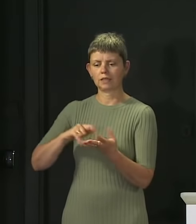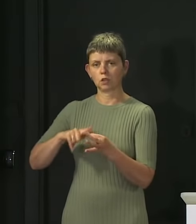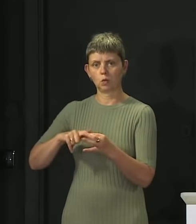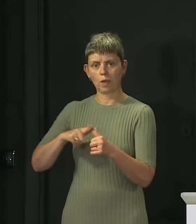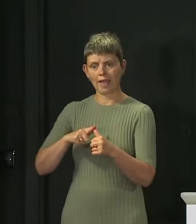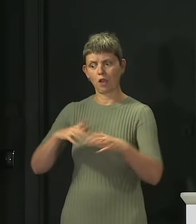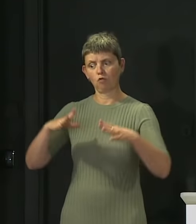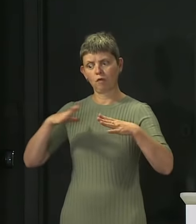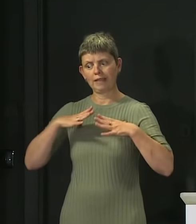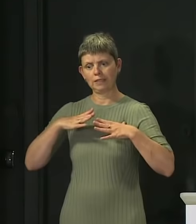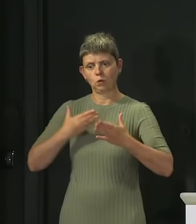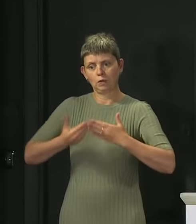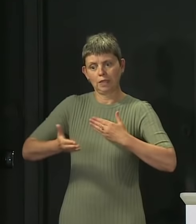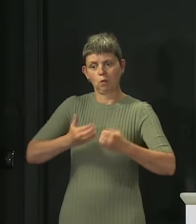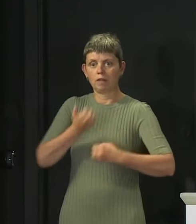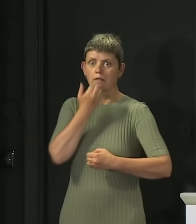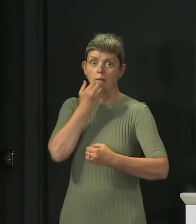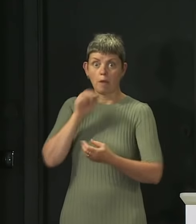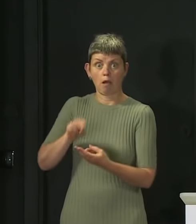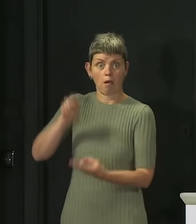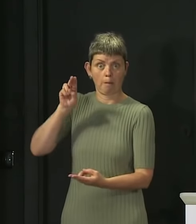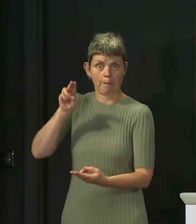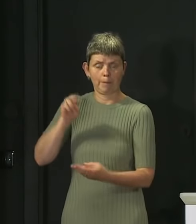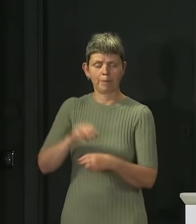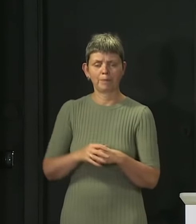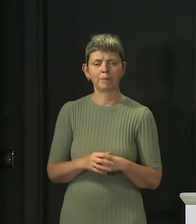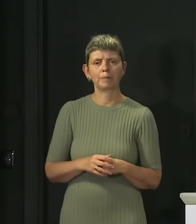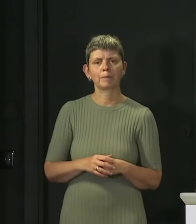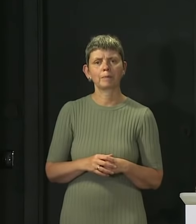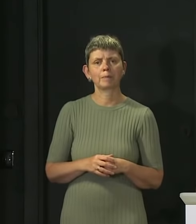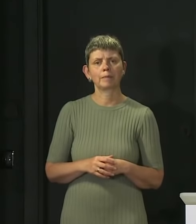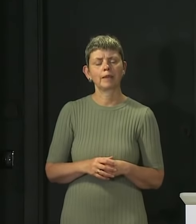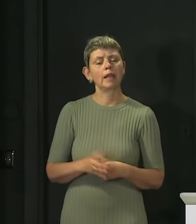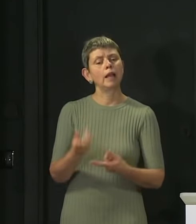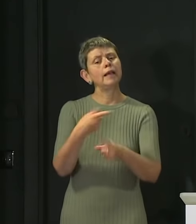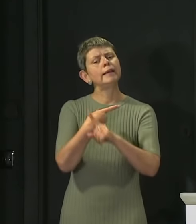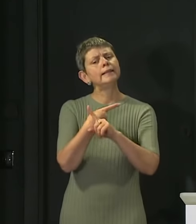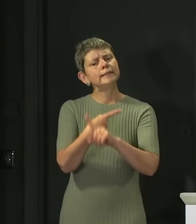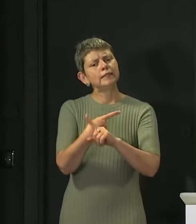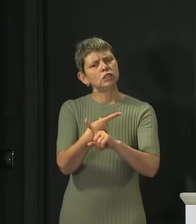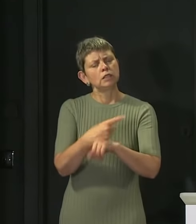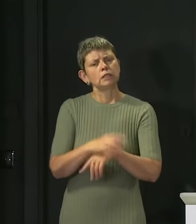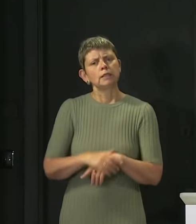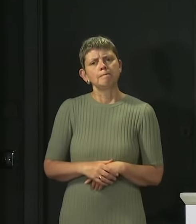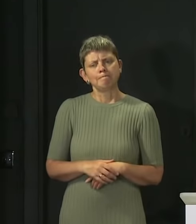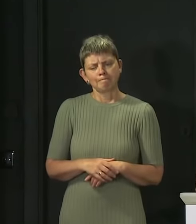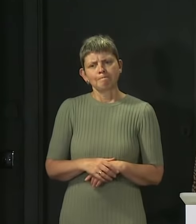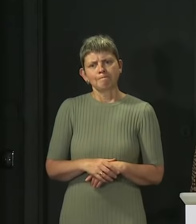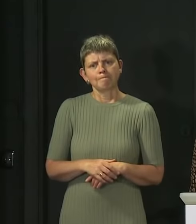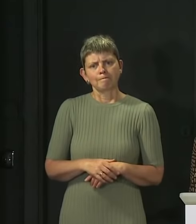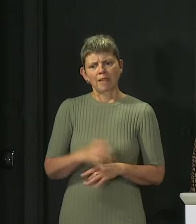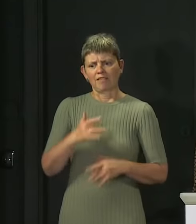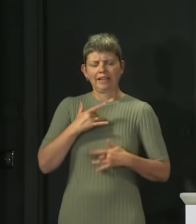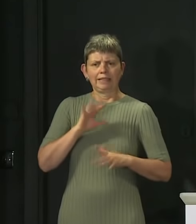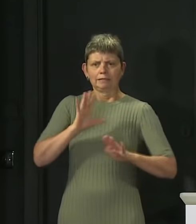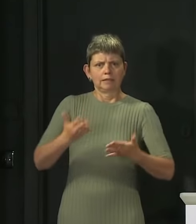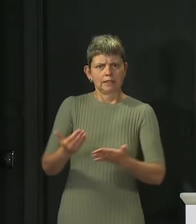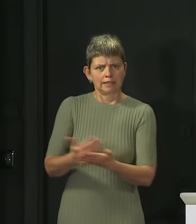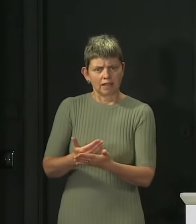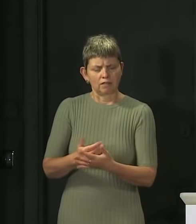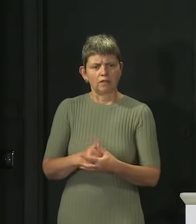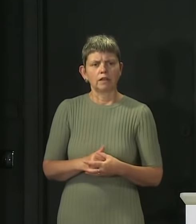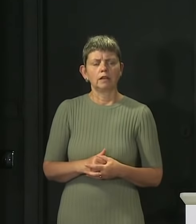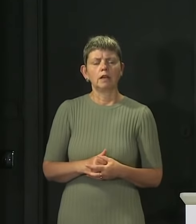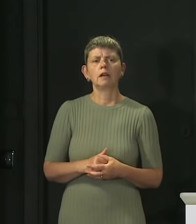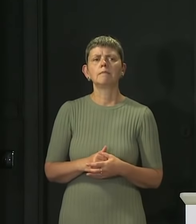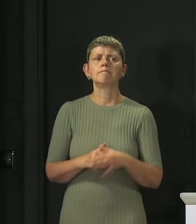as a result of that. And lastly, on the question about teachers, in a sense, I'm not surprised with